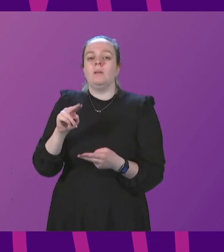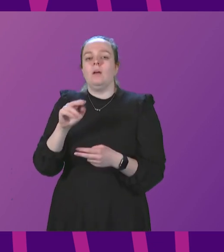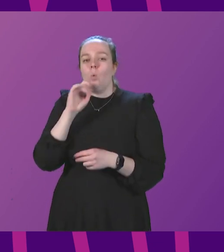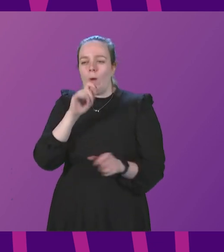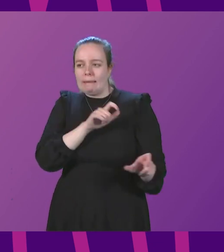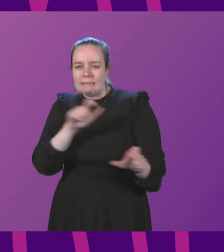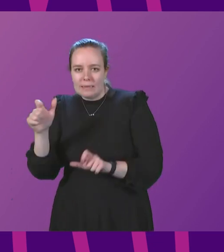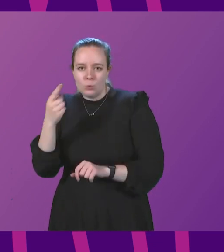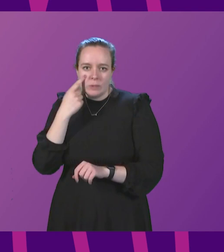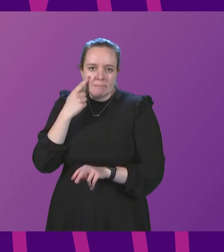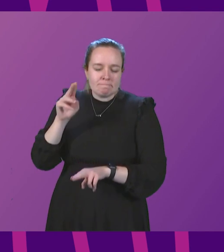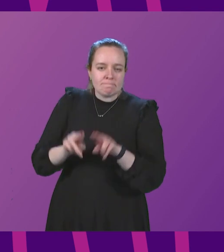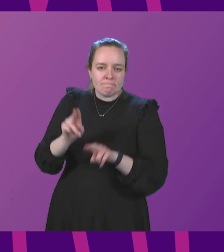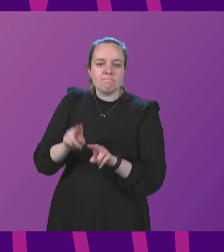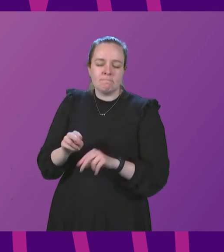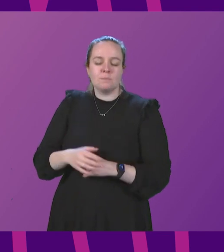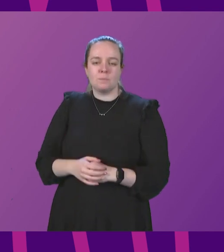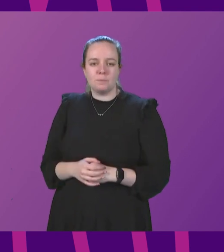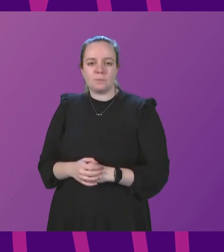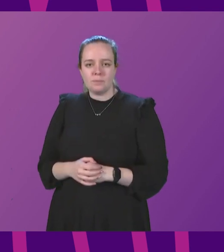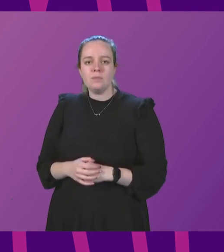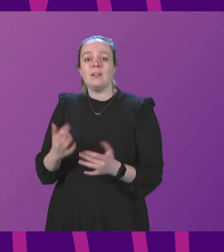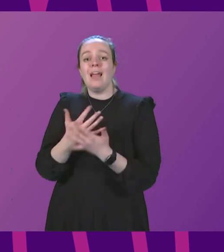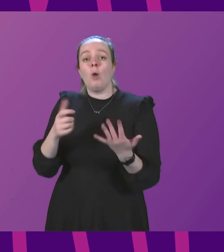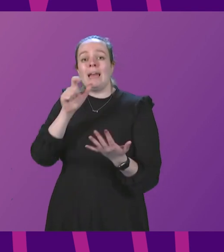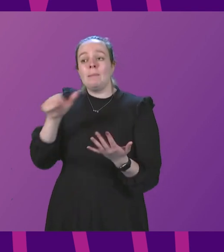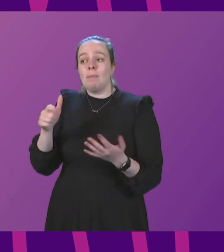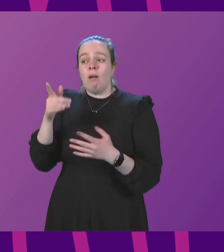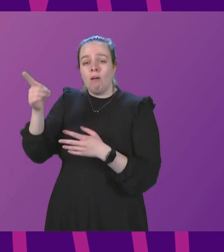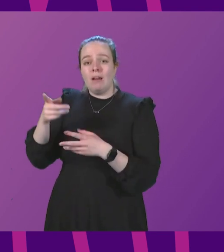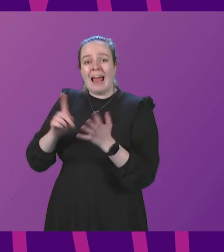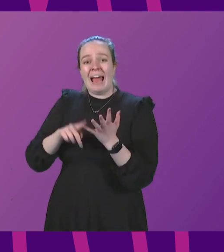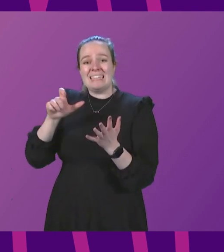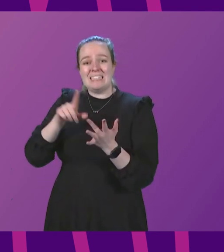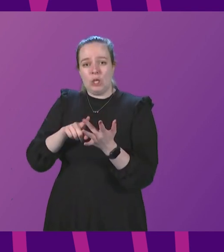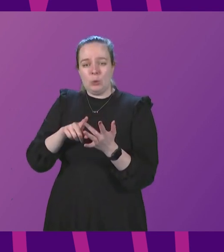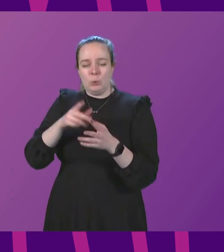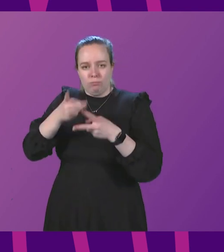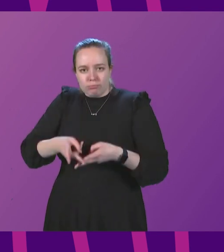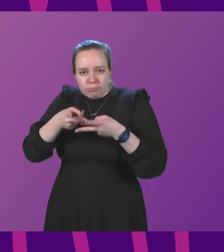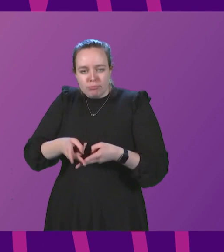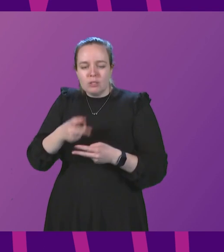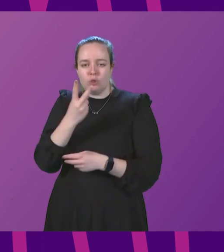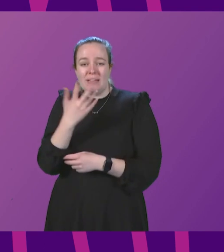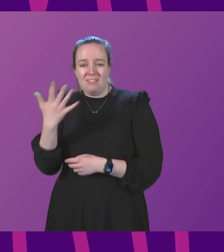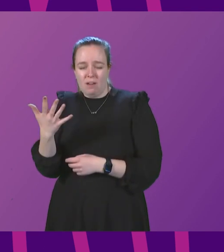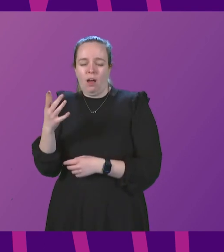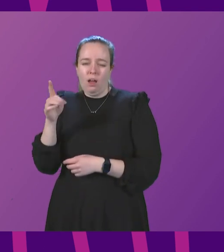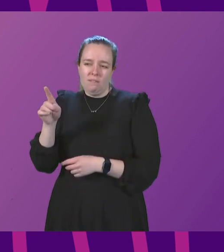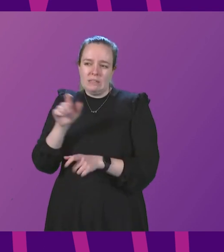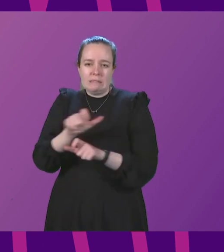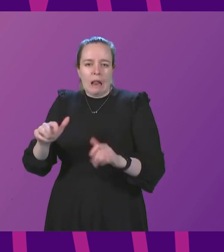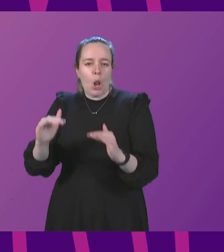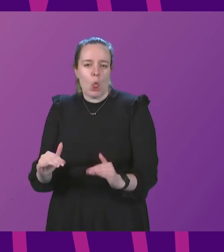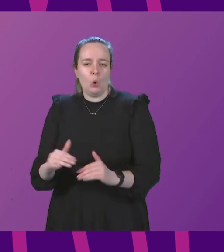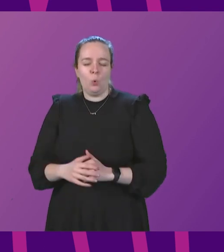continue to keep a close watch on this. The number of people in intensive care with COVID-25 continues to be relatively low.